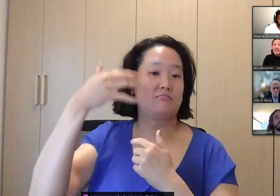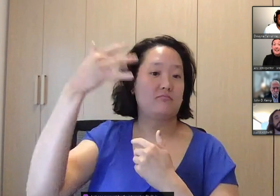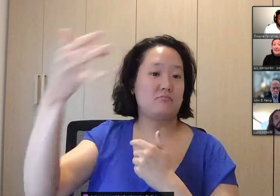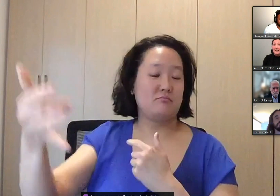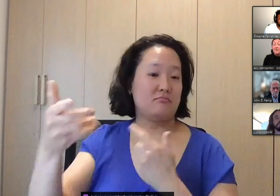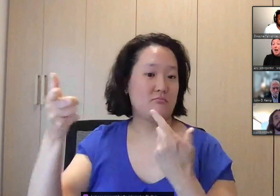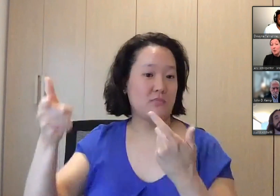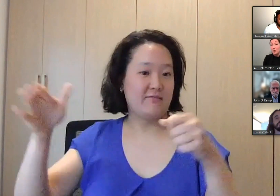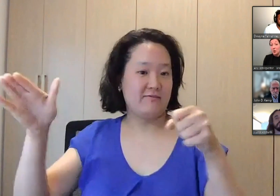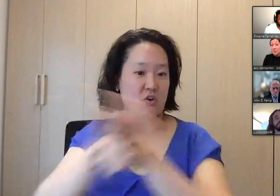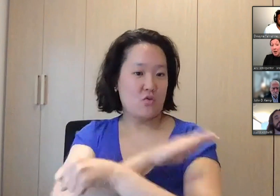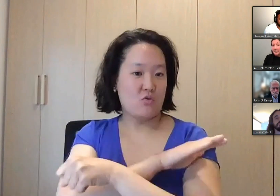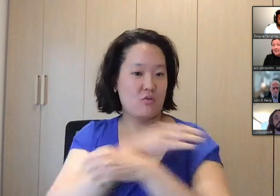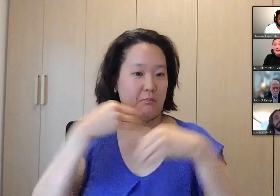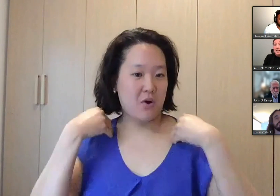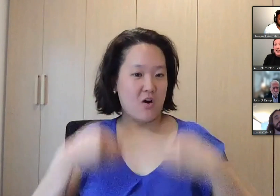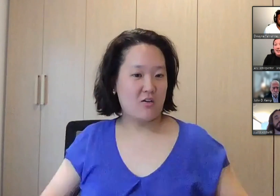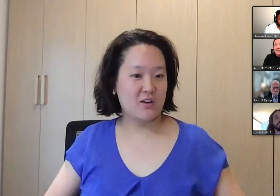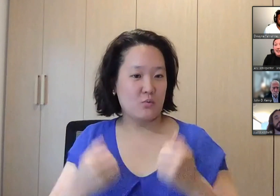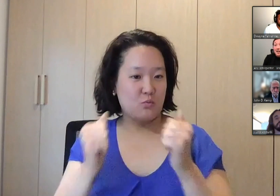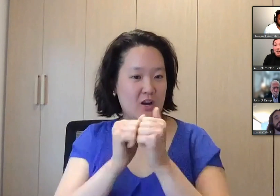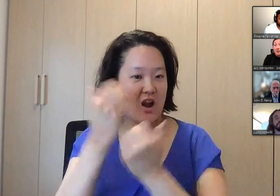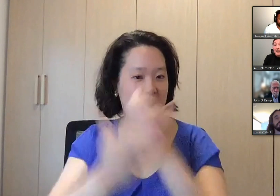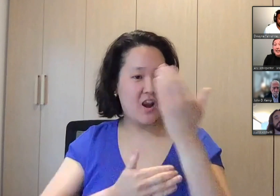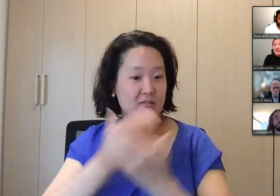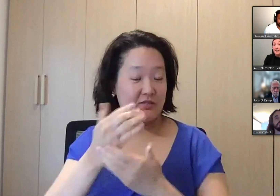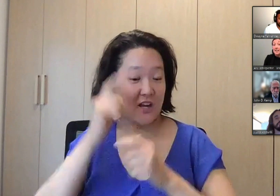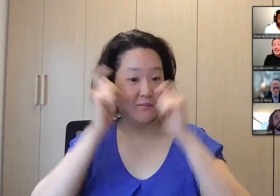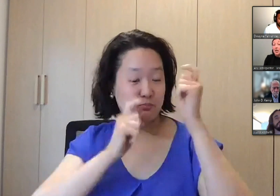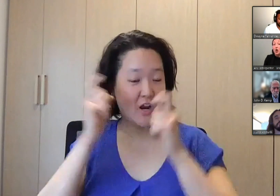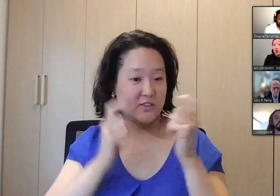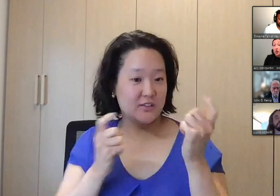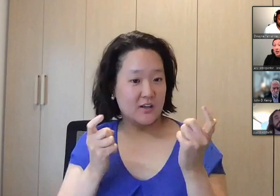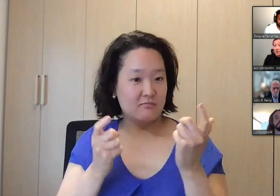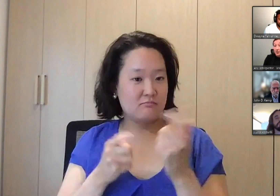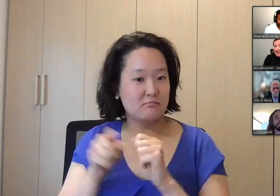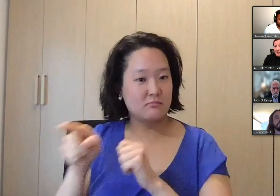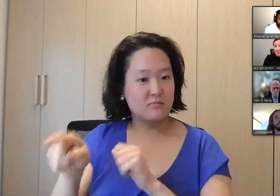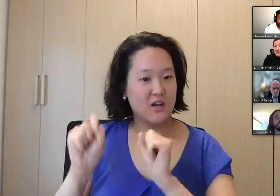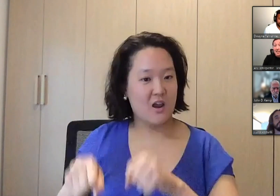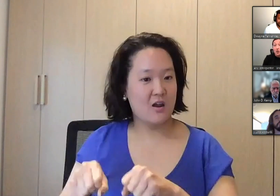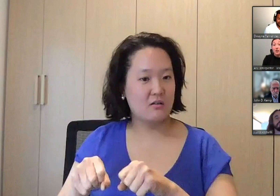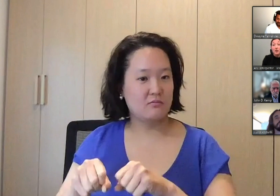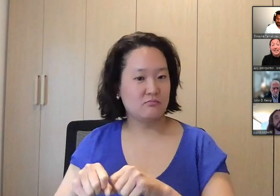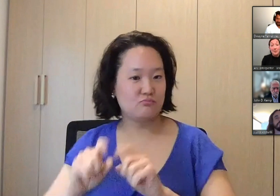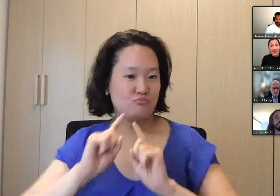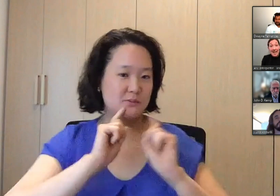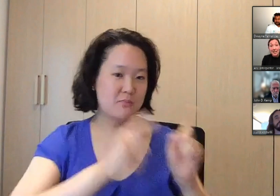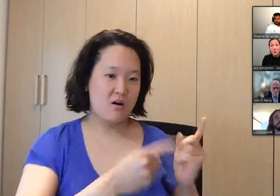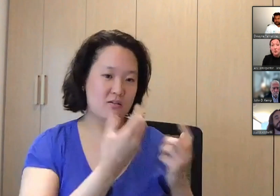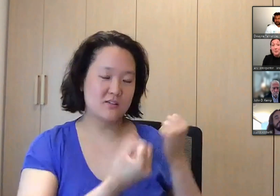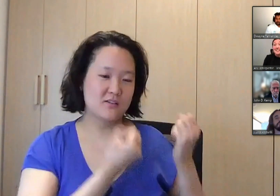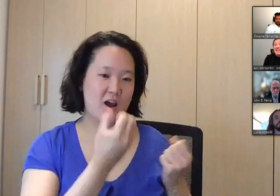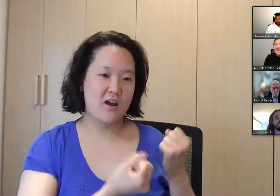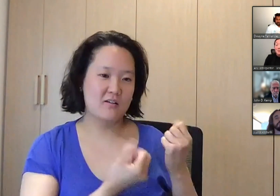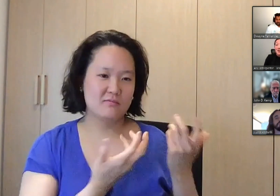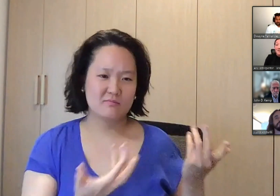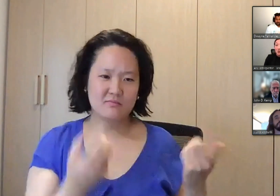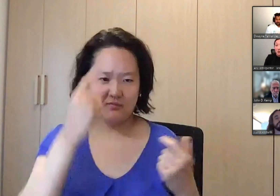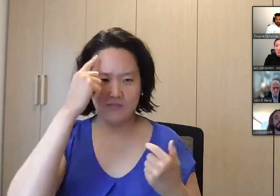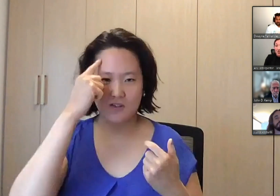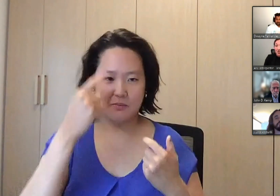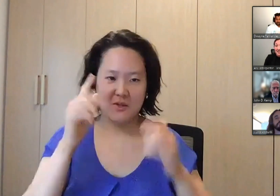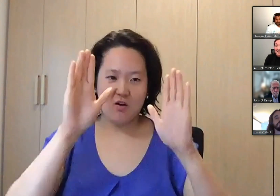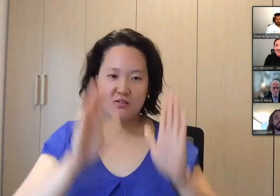So if I was responding in ASL and it could understand me, it could understand my hand movements and